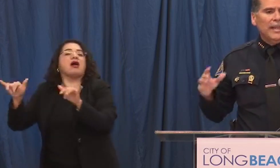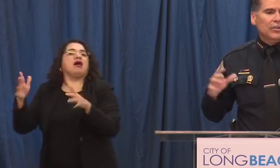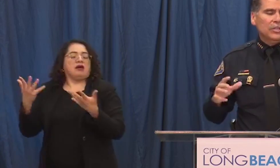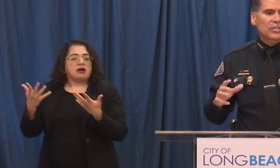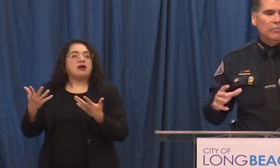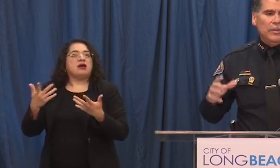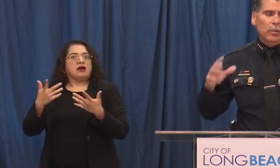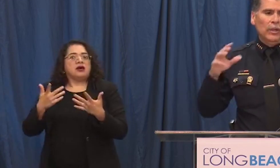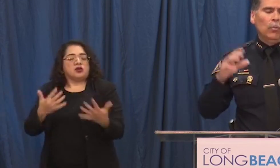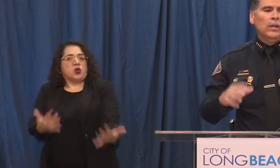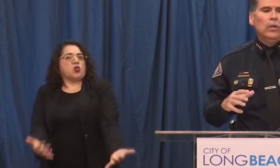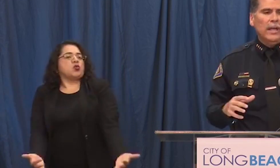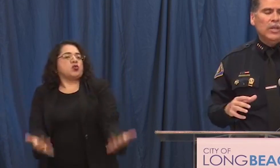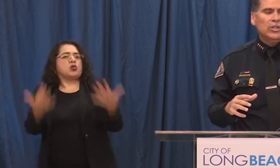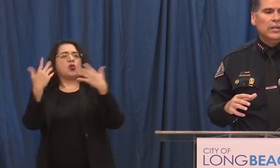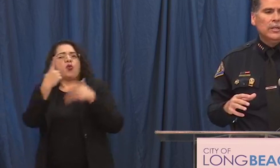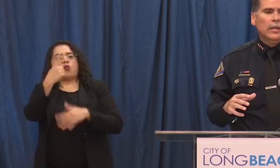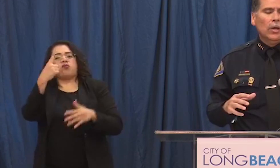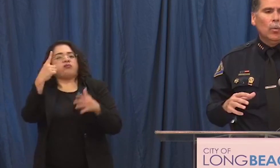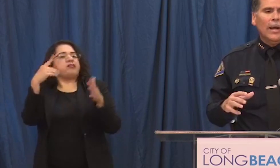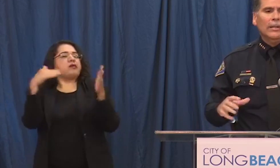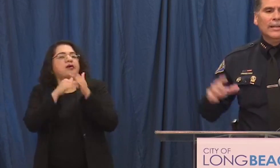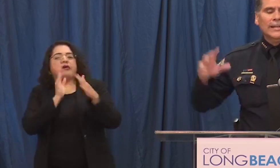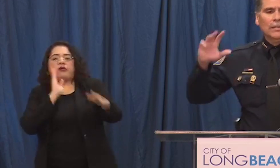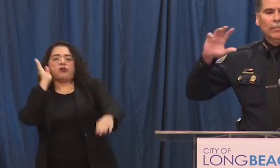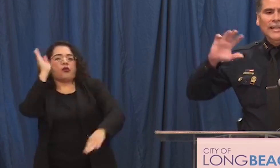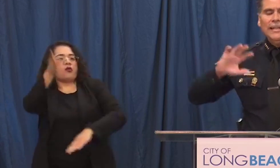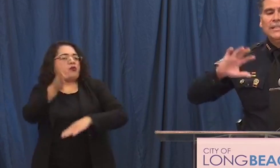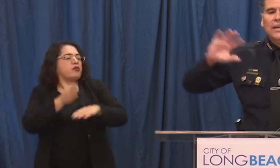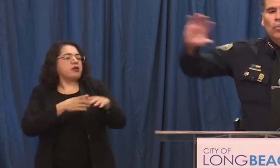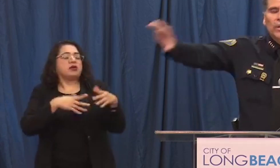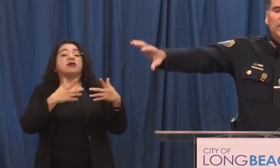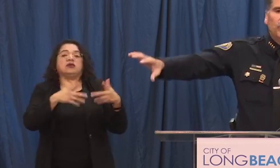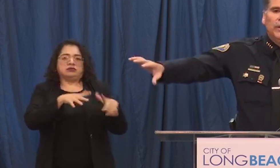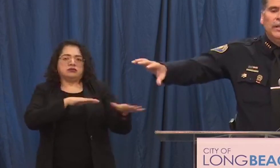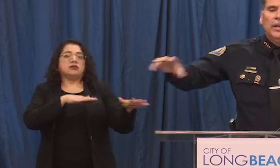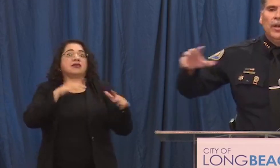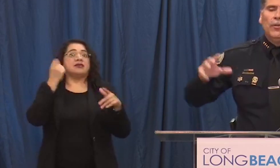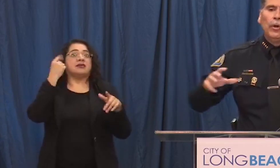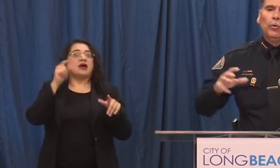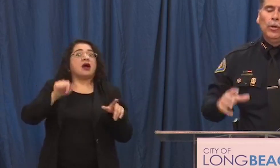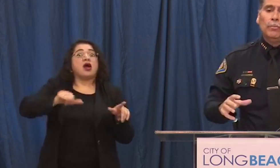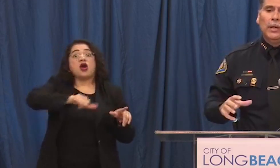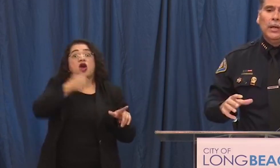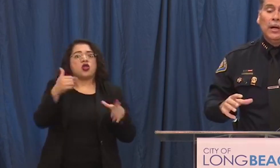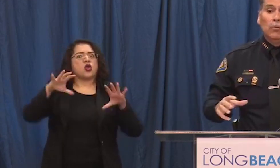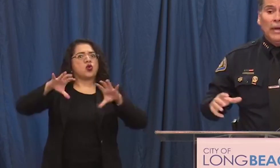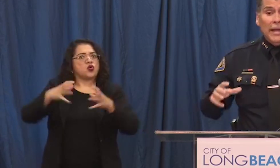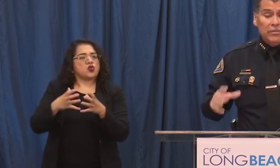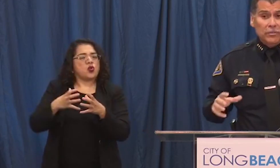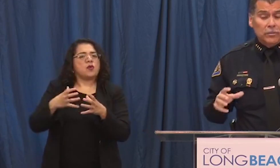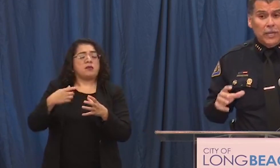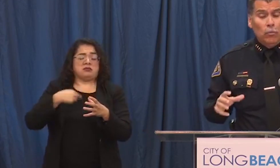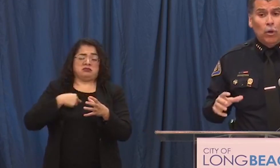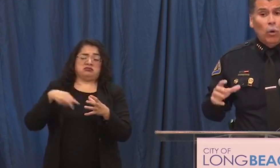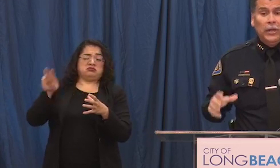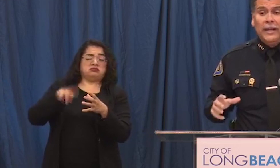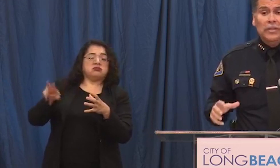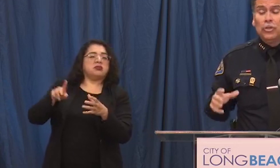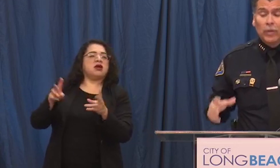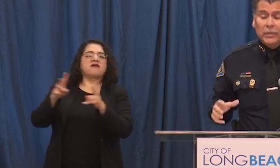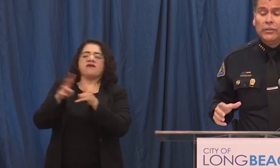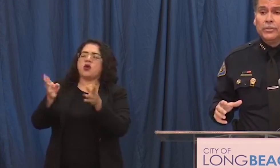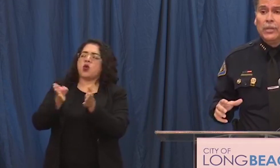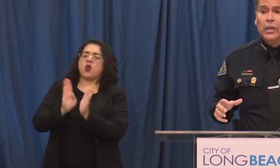dealing with thousands of people in one location well completely somewhere different another group of what i say were